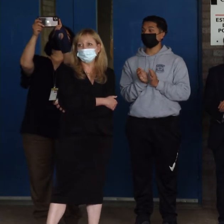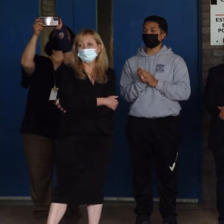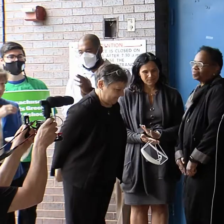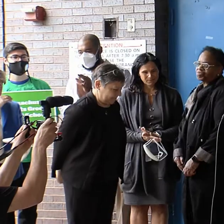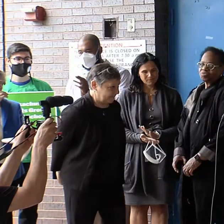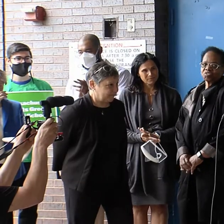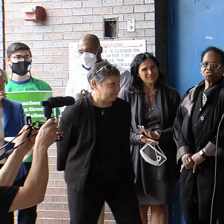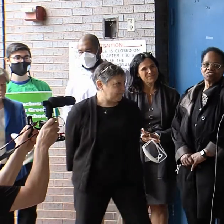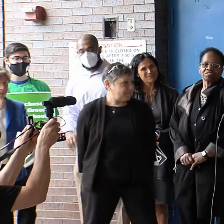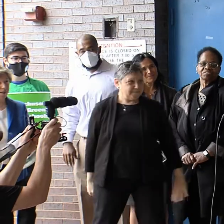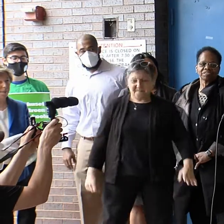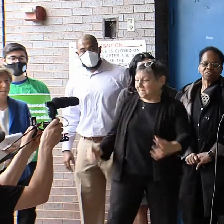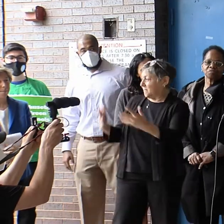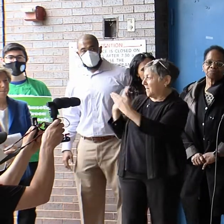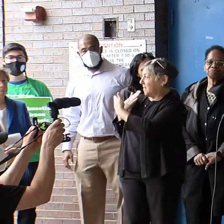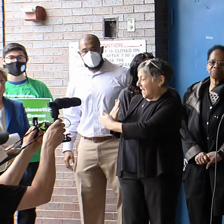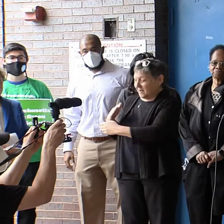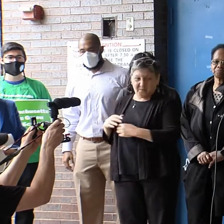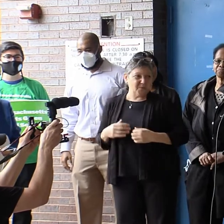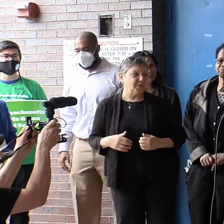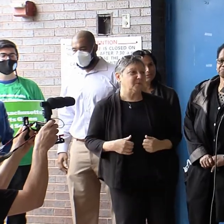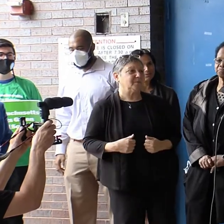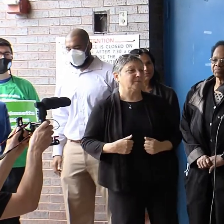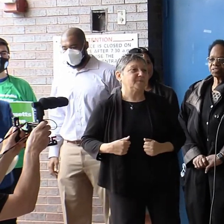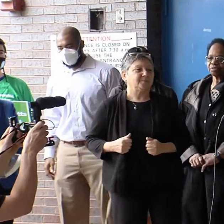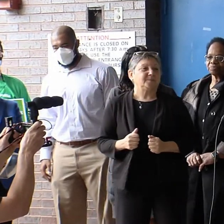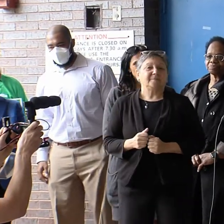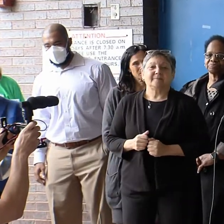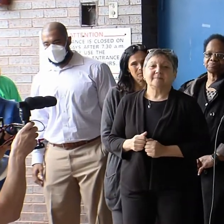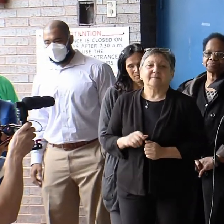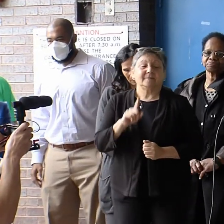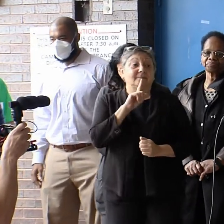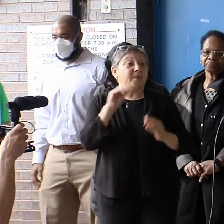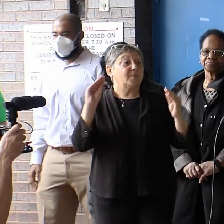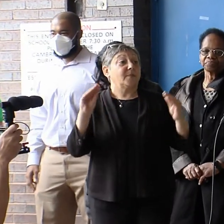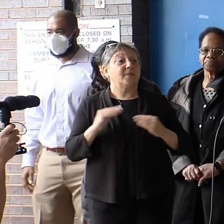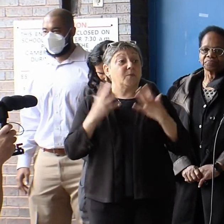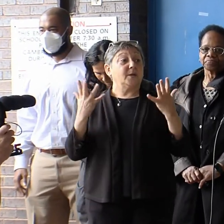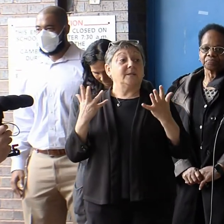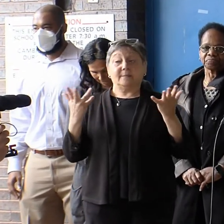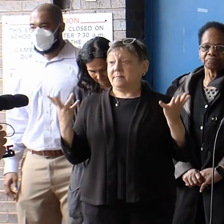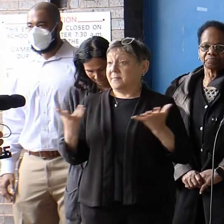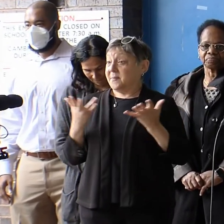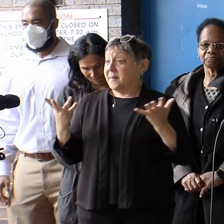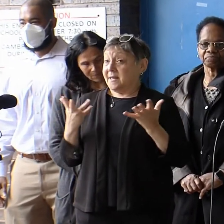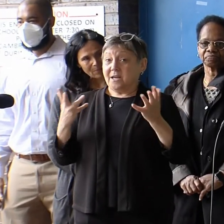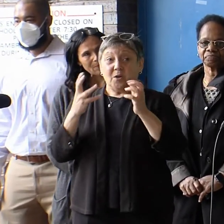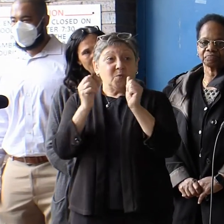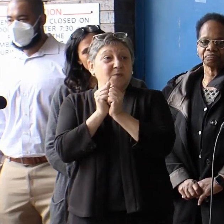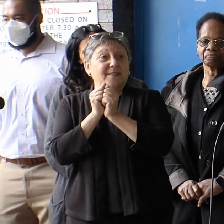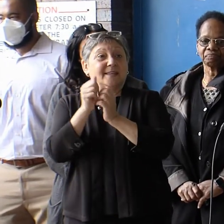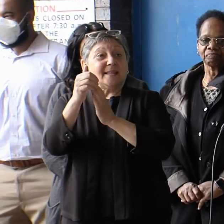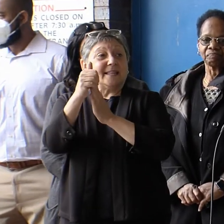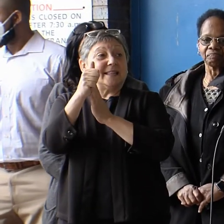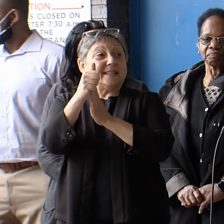Good morning. Thank you so much. I am thrilled today to be here with leaders